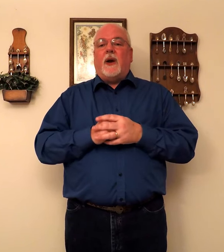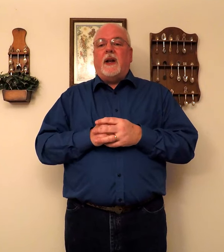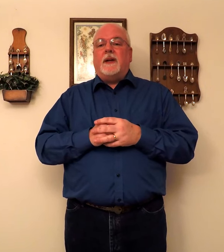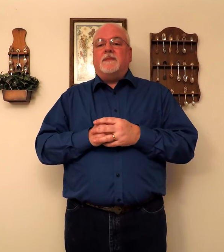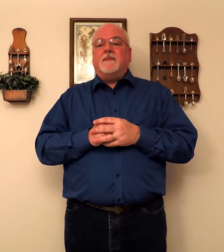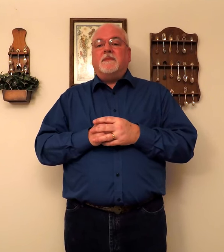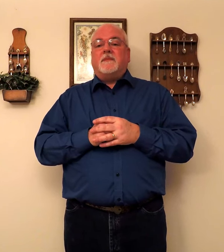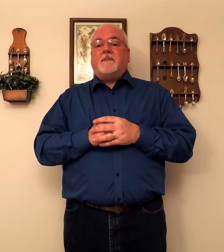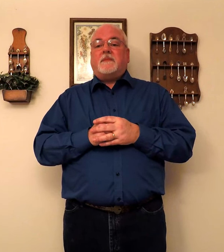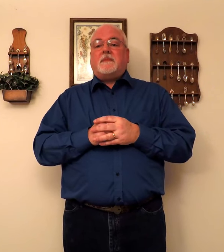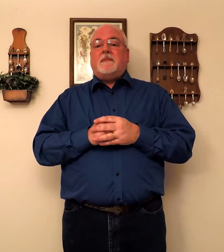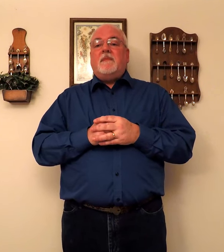for right now.